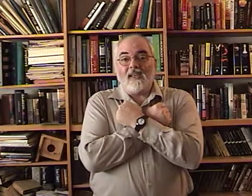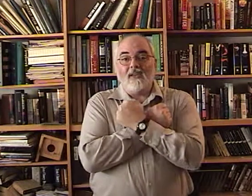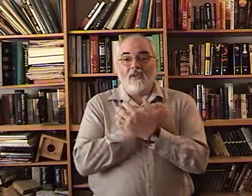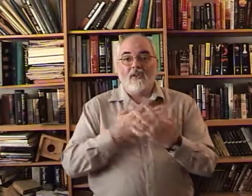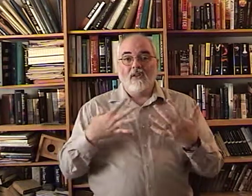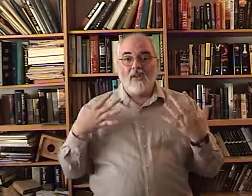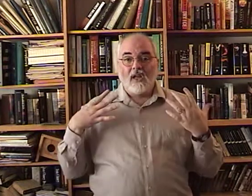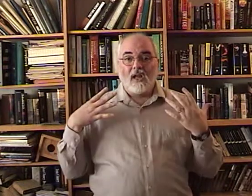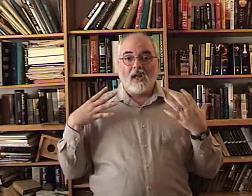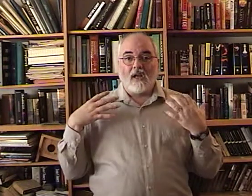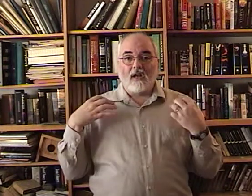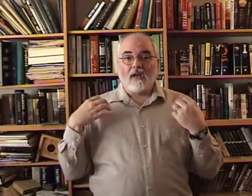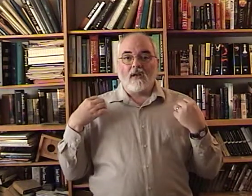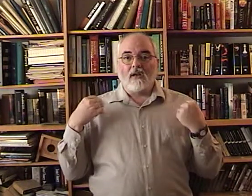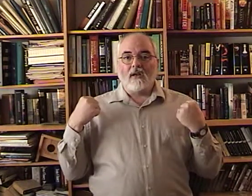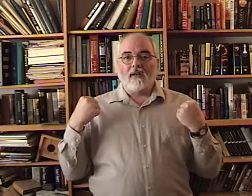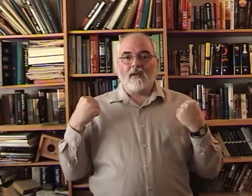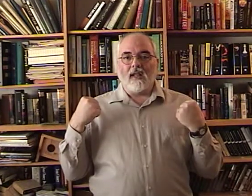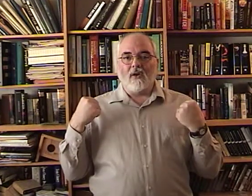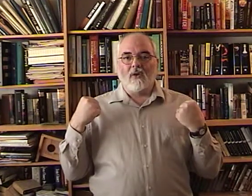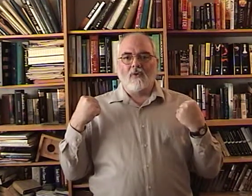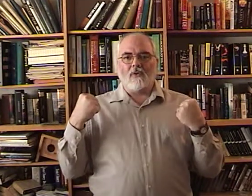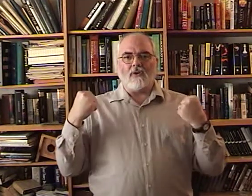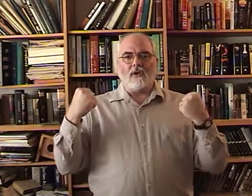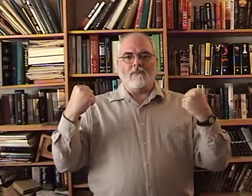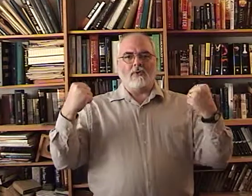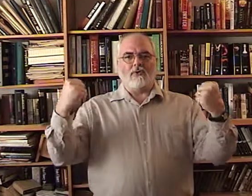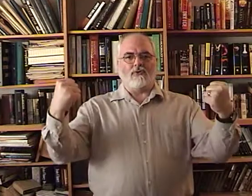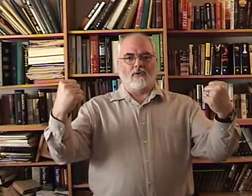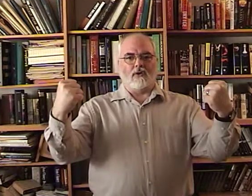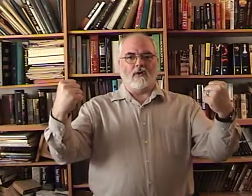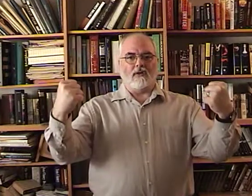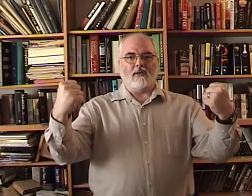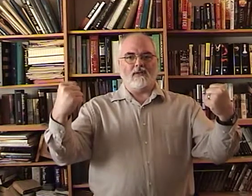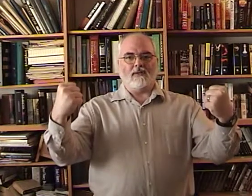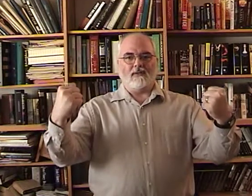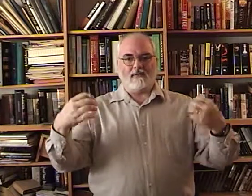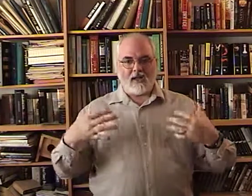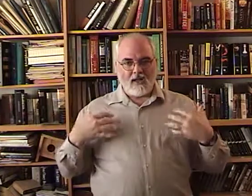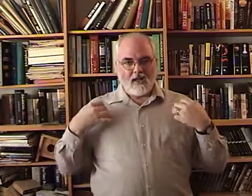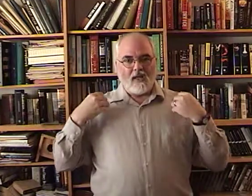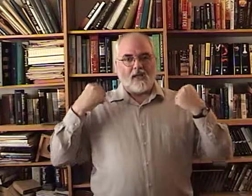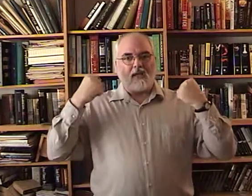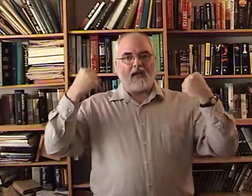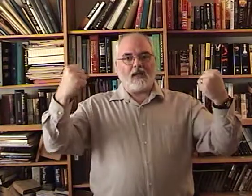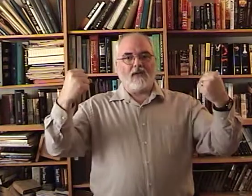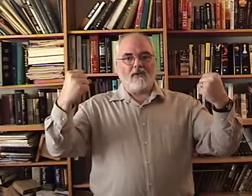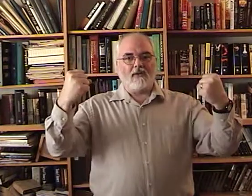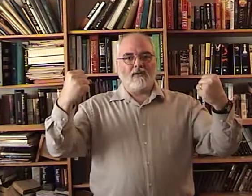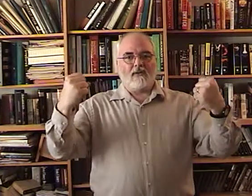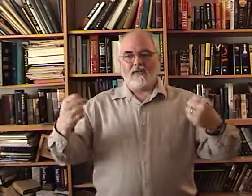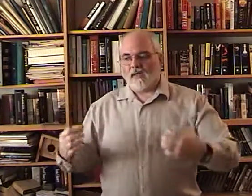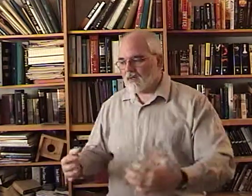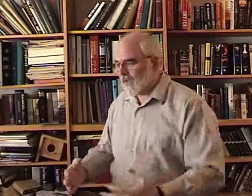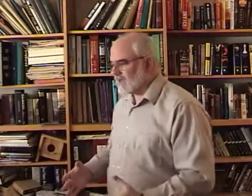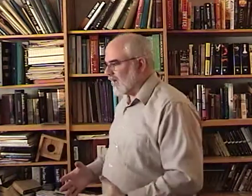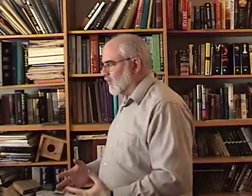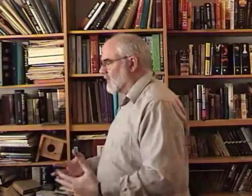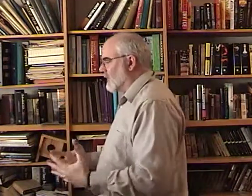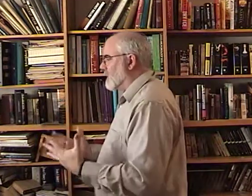Heal. Take hold and be strong. Okay. Heal. I'll do that sideways so you